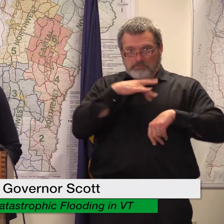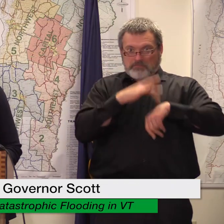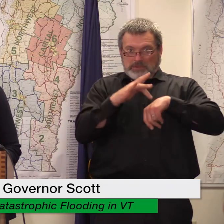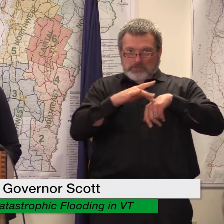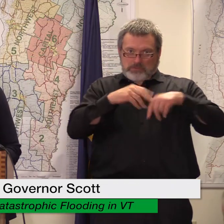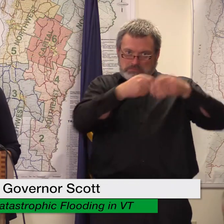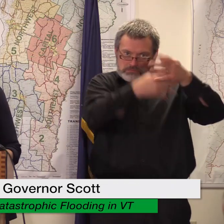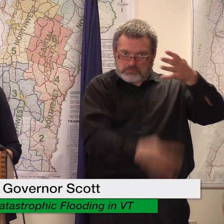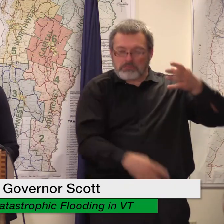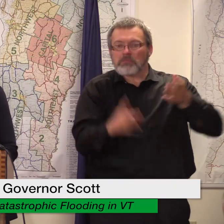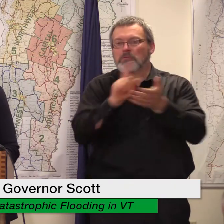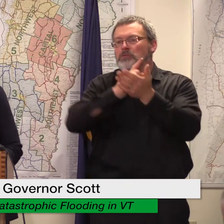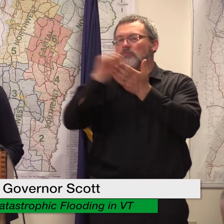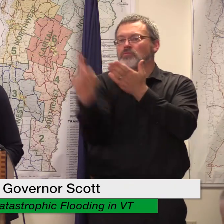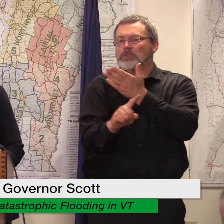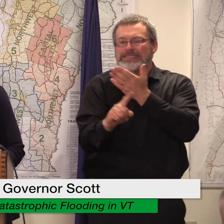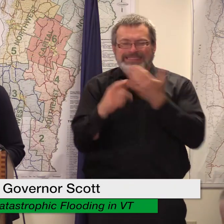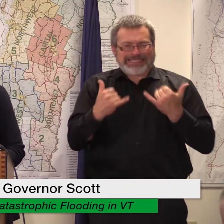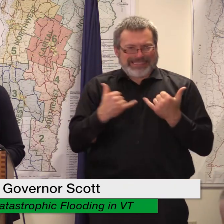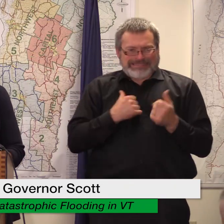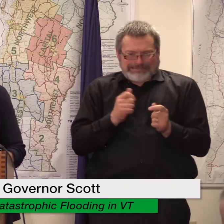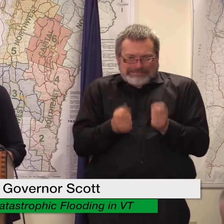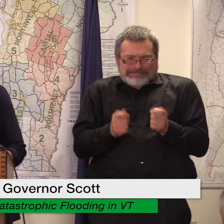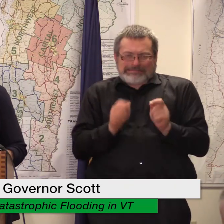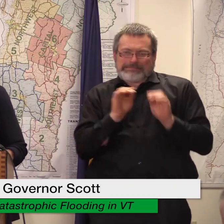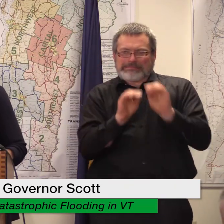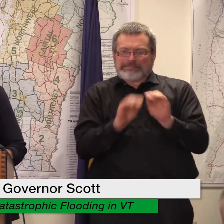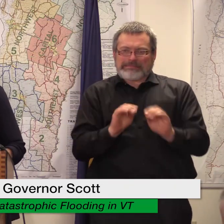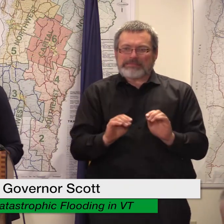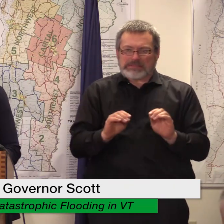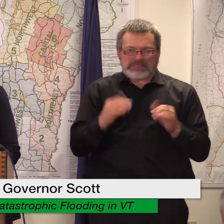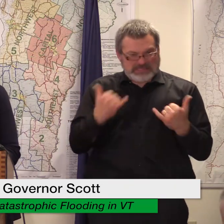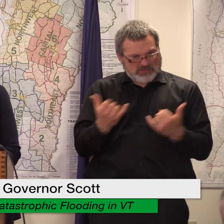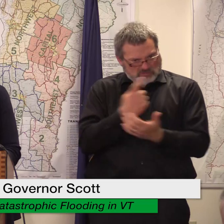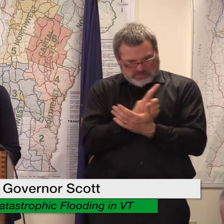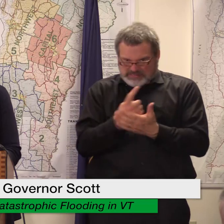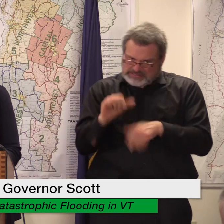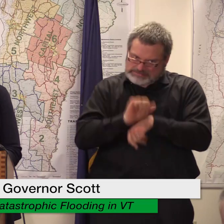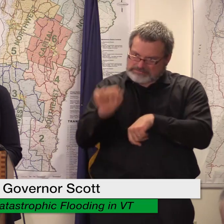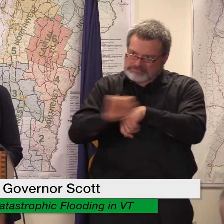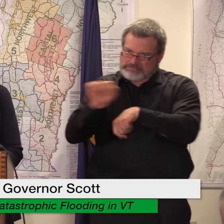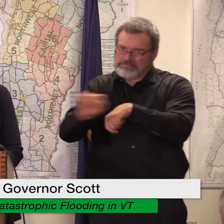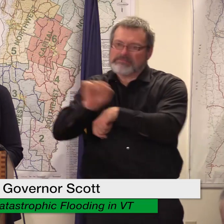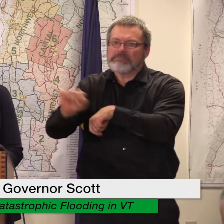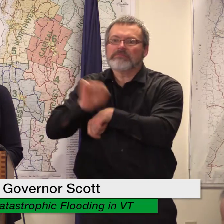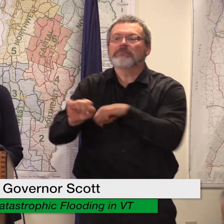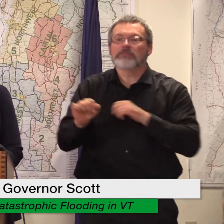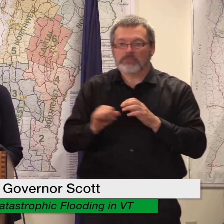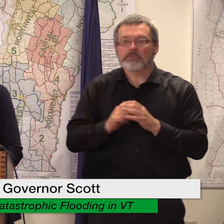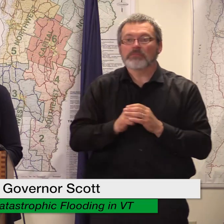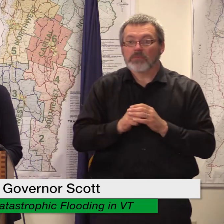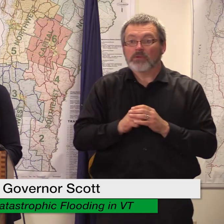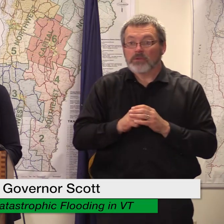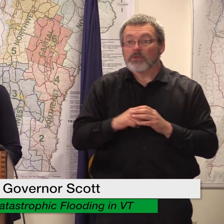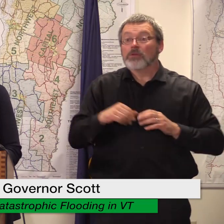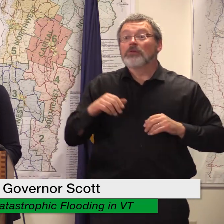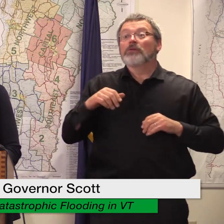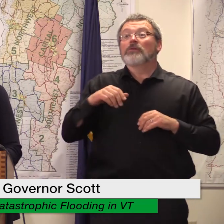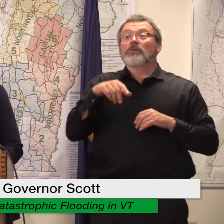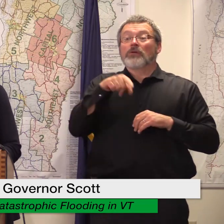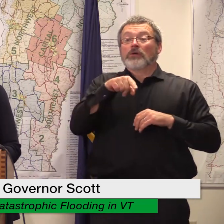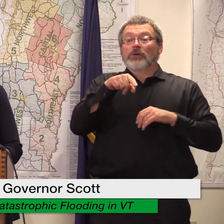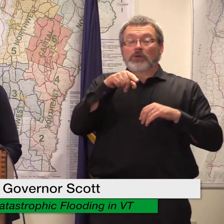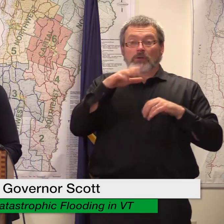putting finishing touches on we've only started working on this in a week and the good people of the agency of digital digital services have been acting very